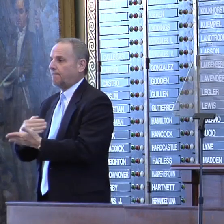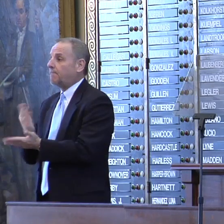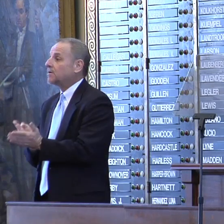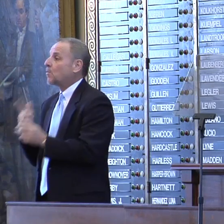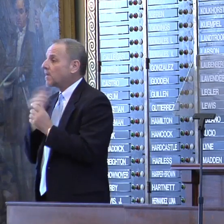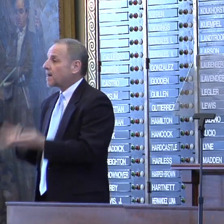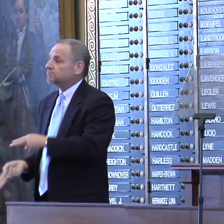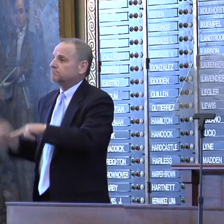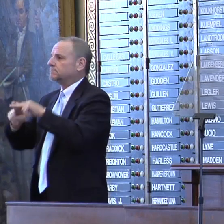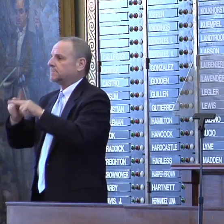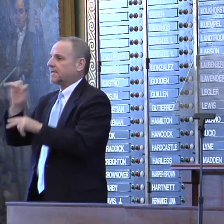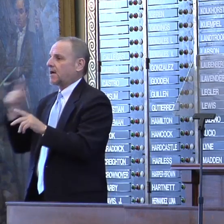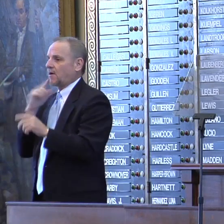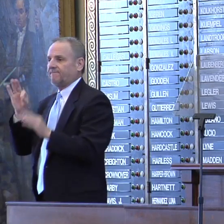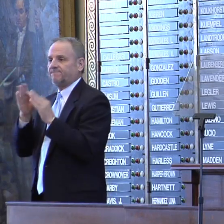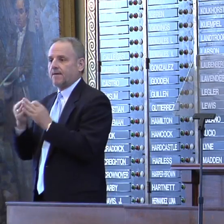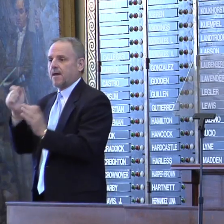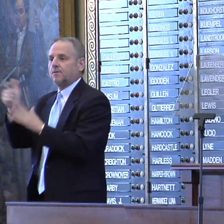taxes on families and employers.